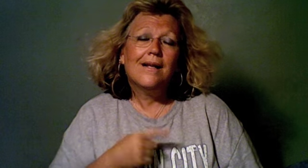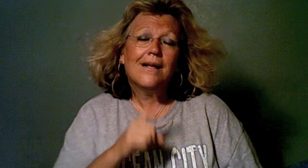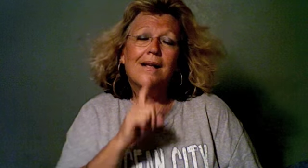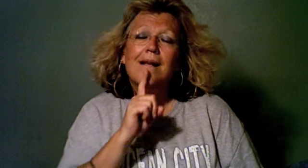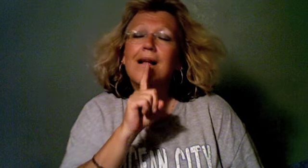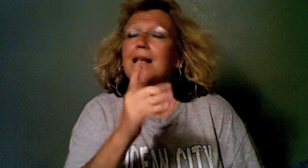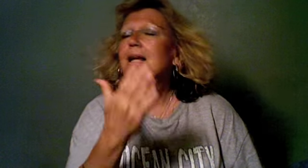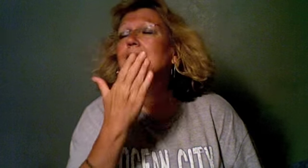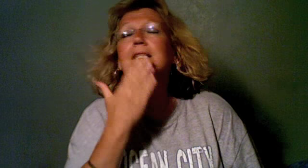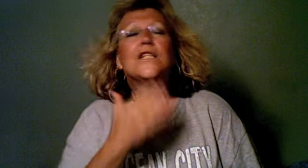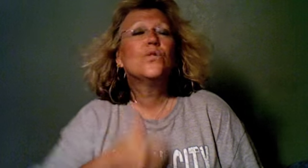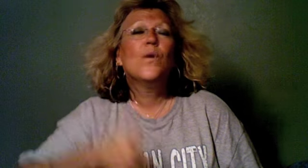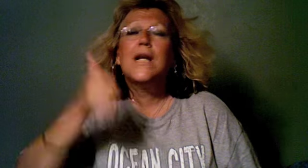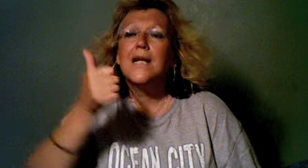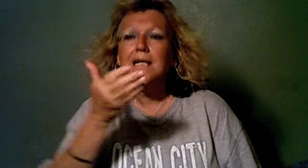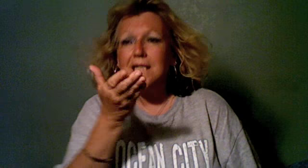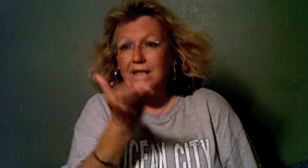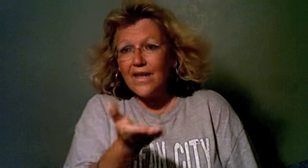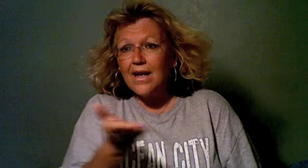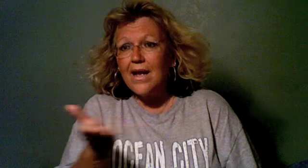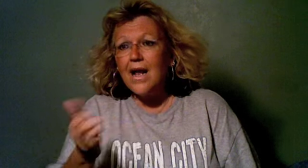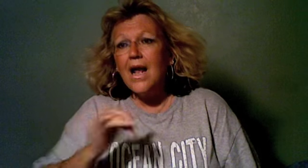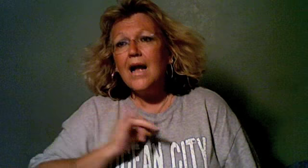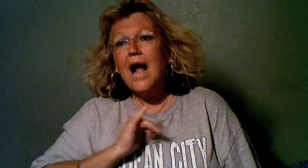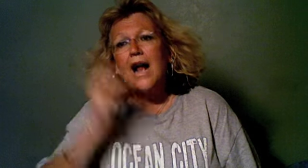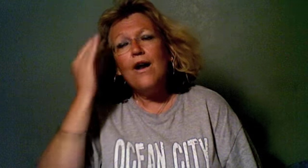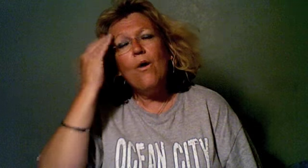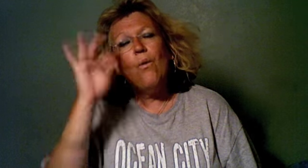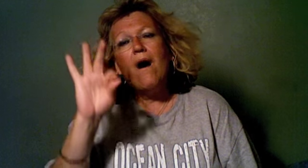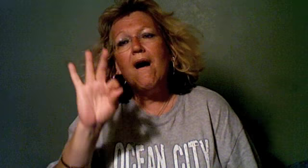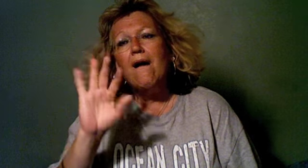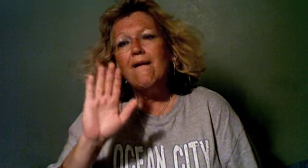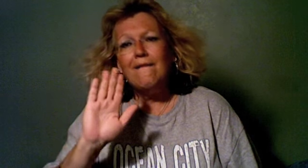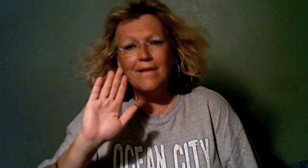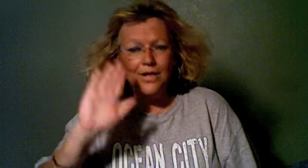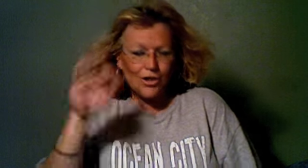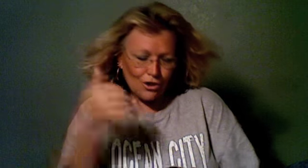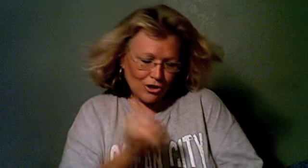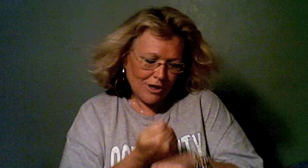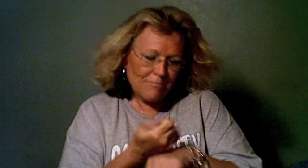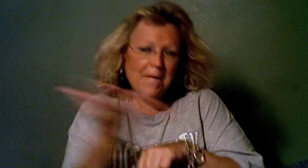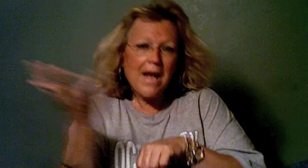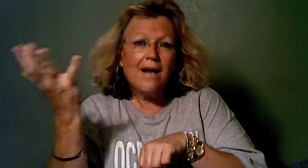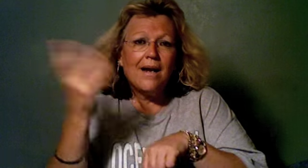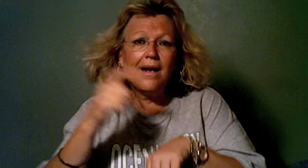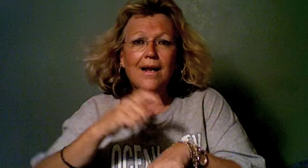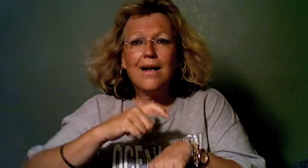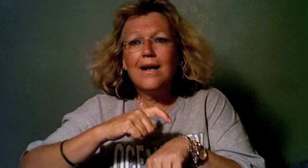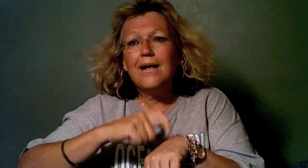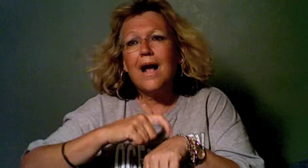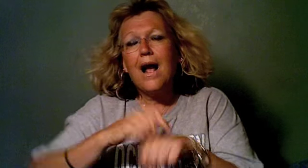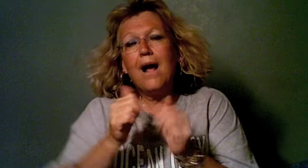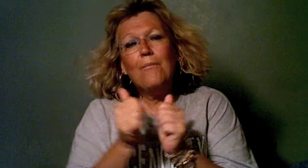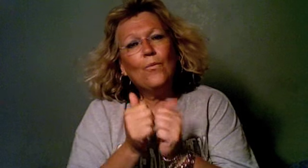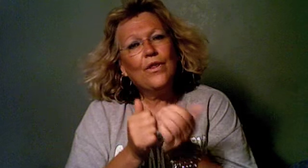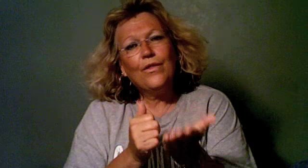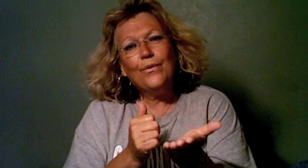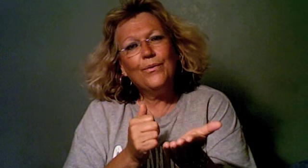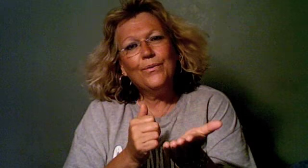It's the sweetest thing I know of, just spending time with you.